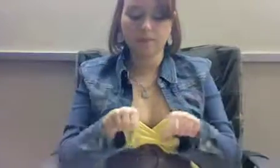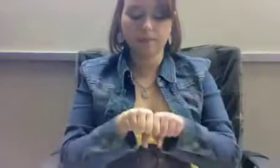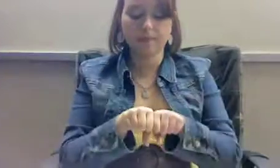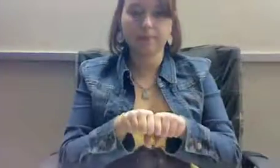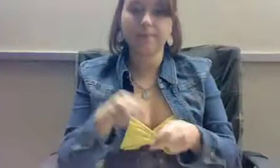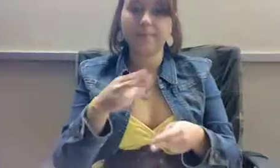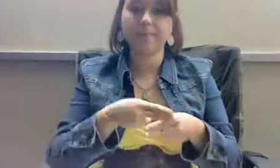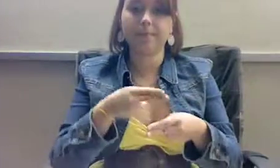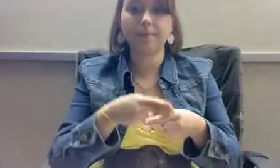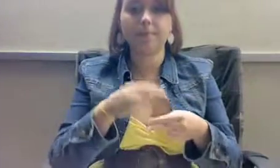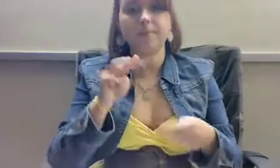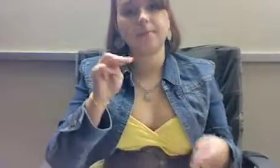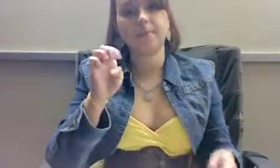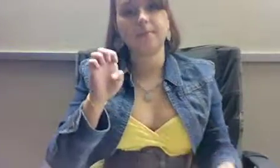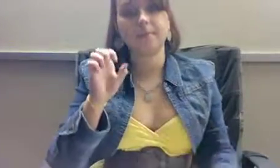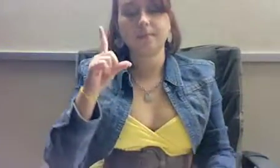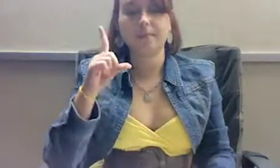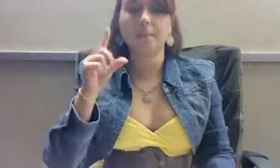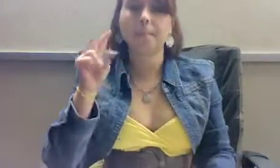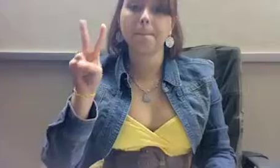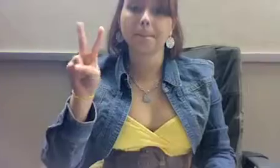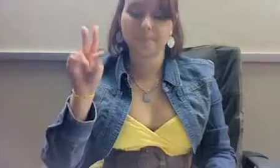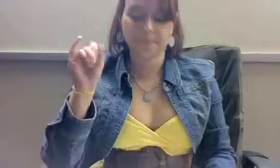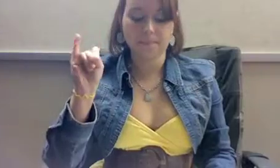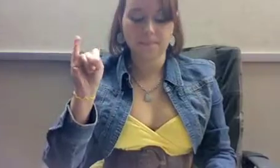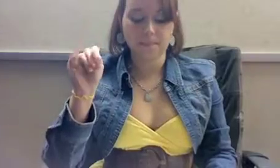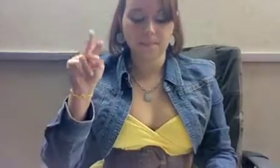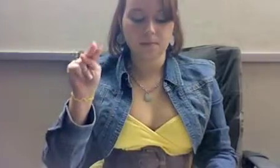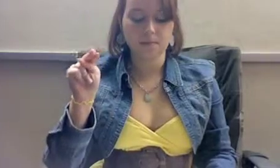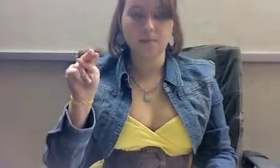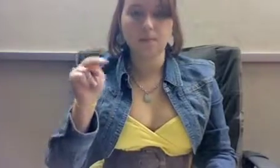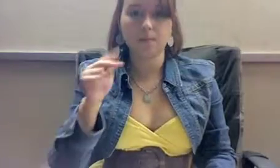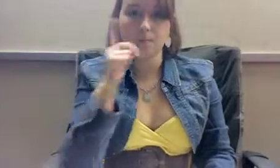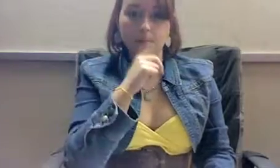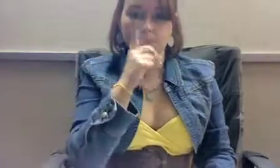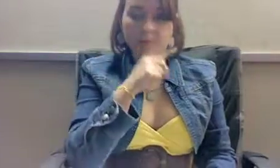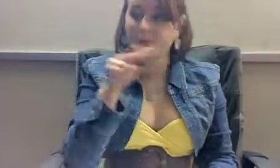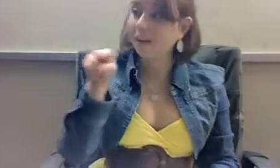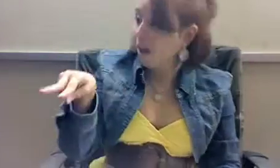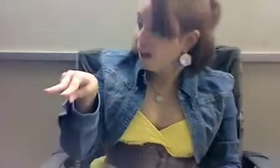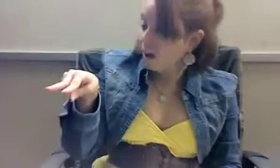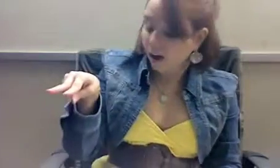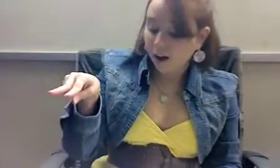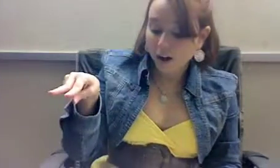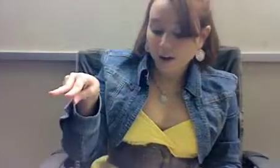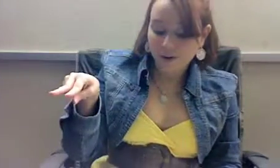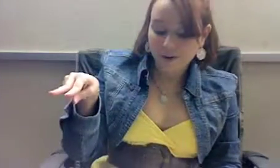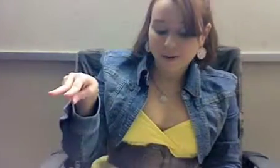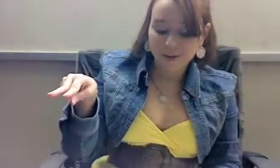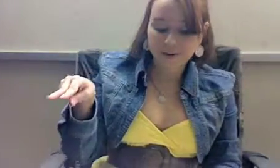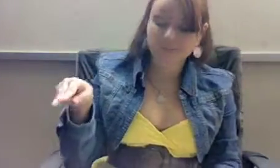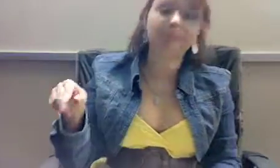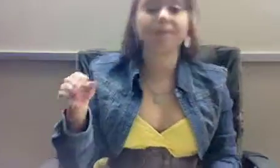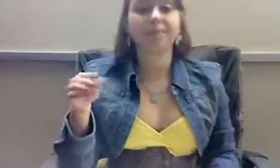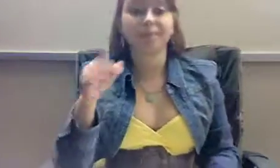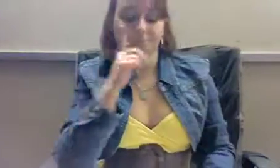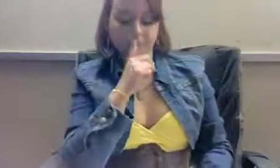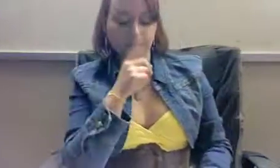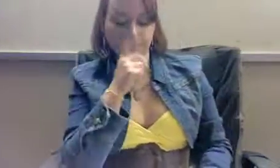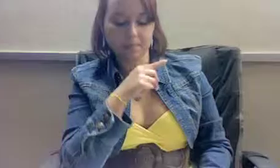Wait, I want to watch it. Come on over now. No, you have to finish. I am finished. Okay. I just need a seat. Can I put it on here? Jason, did I have it? Yeah.